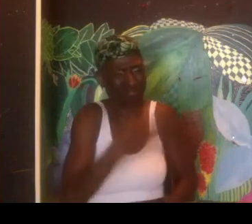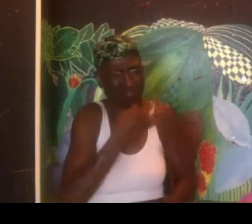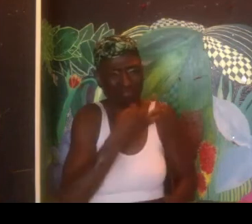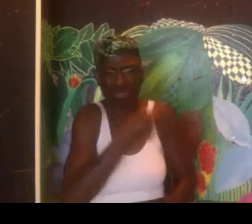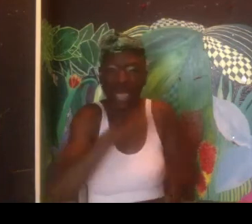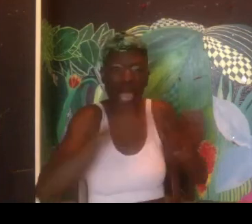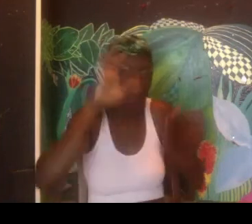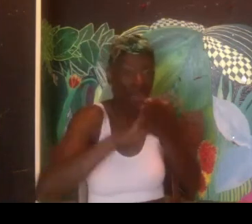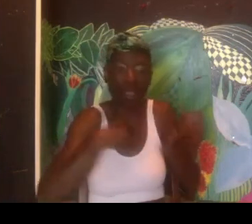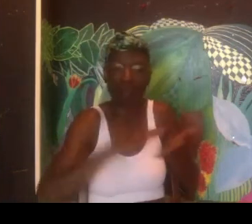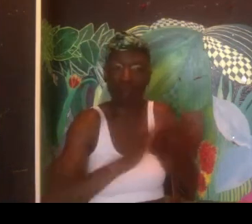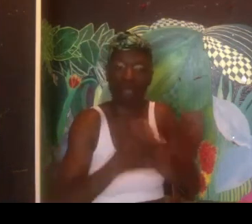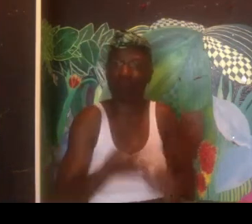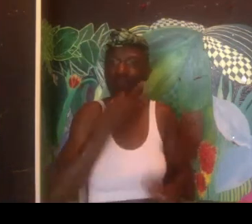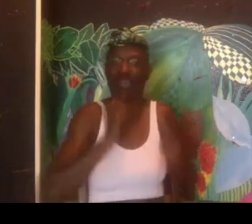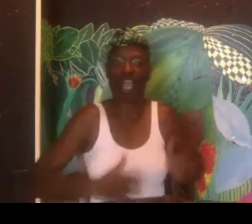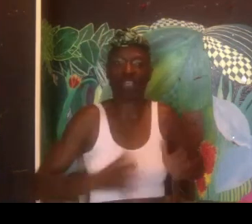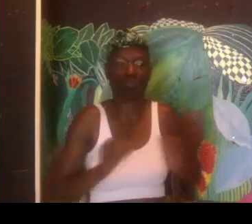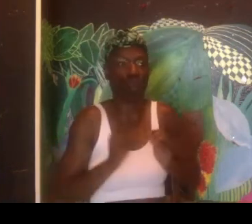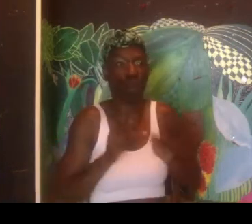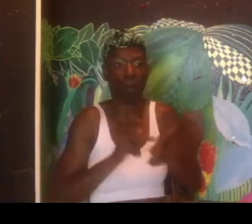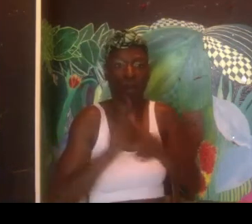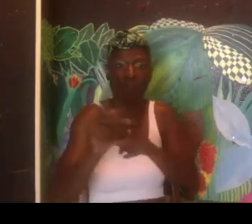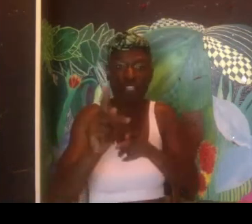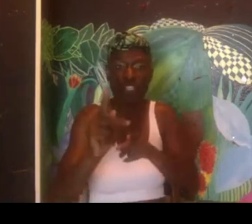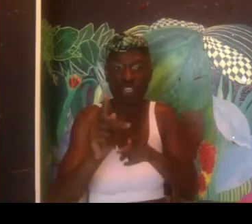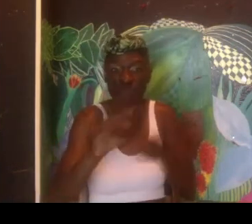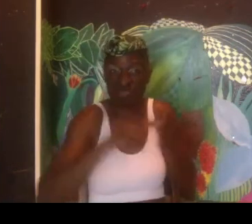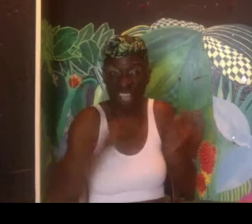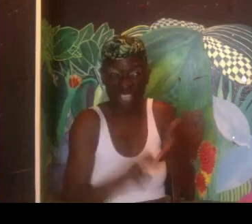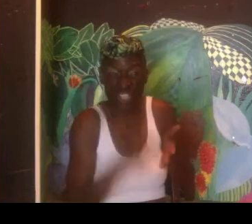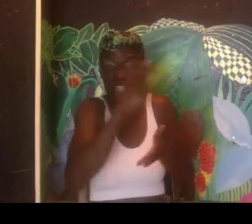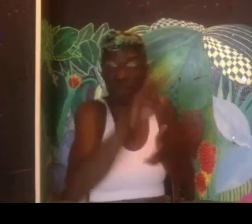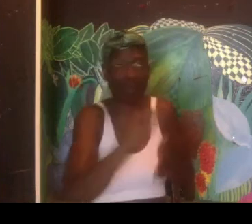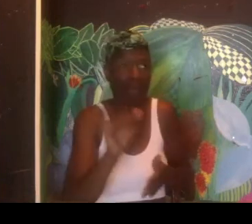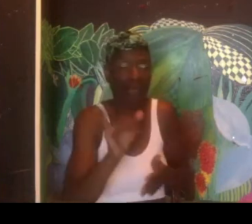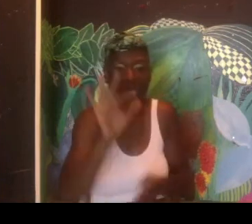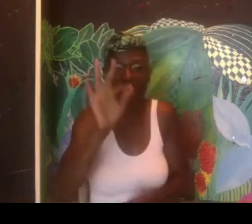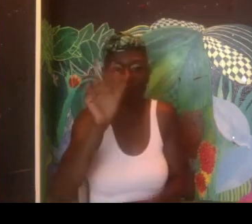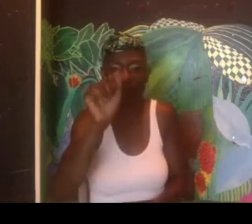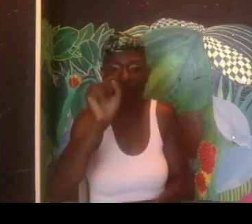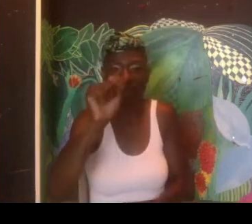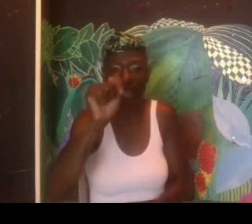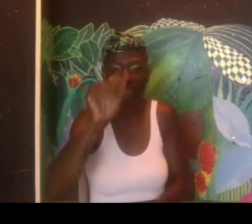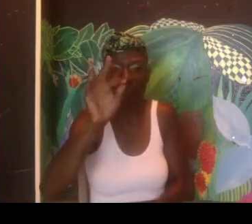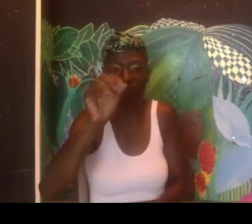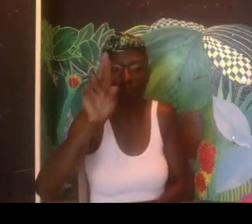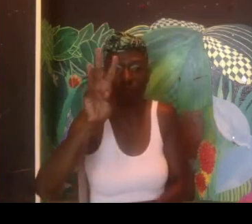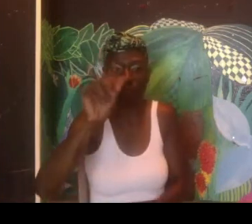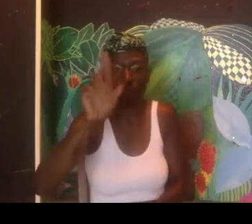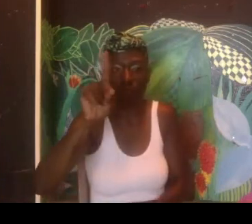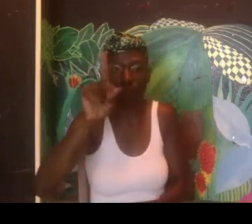to come and check it out. Because a lot of people didn't believe that I was going to be an actor working in such a professional